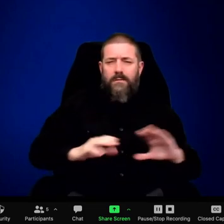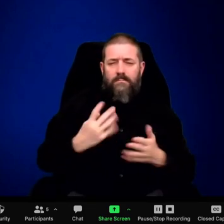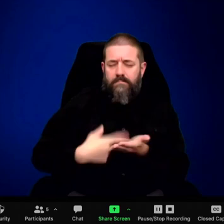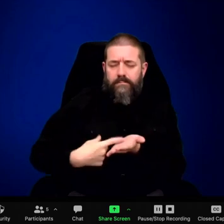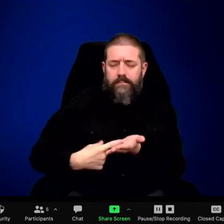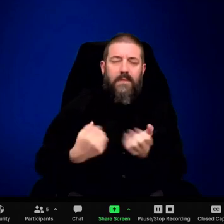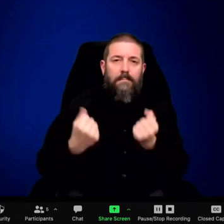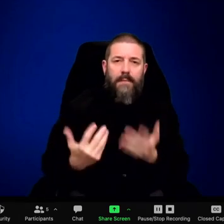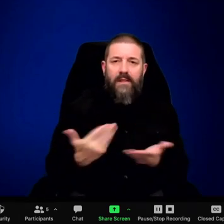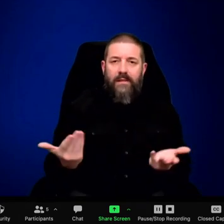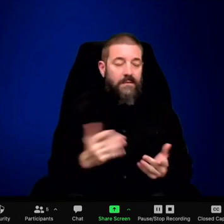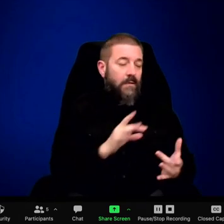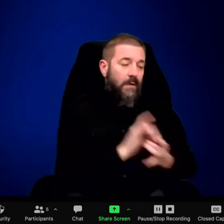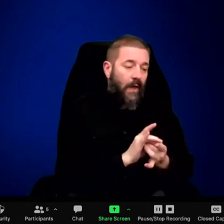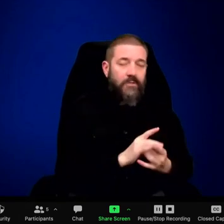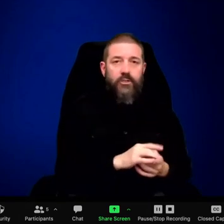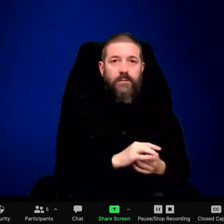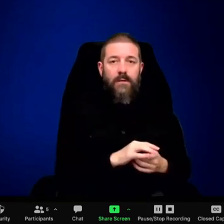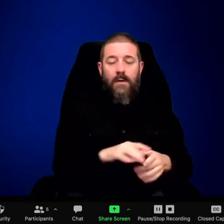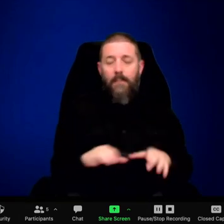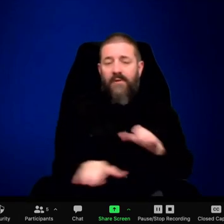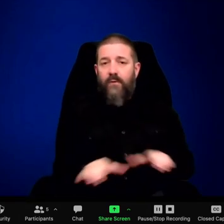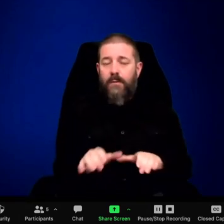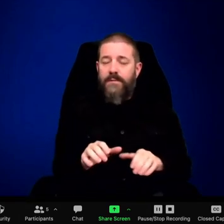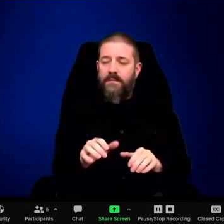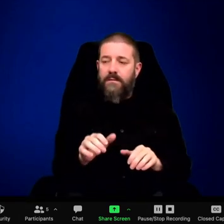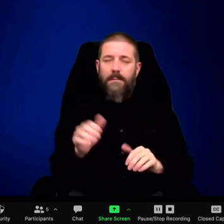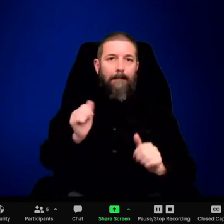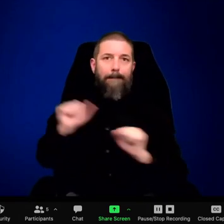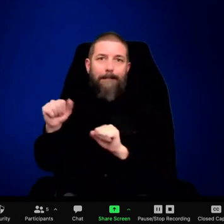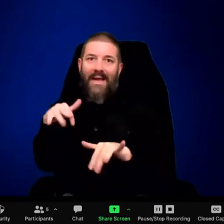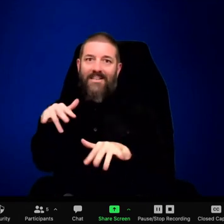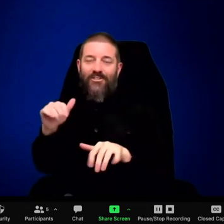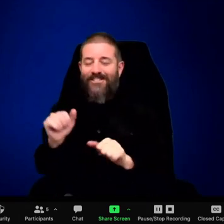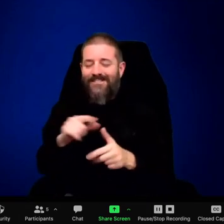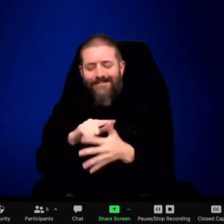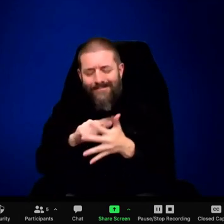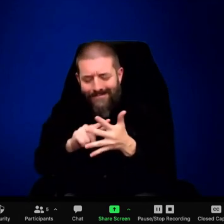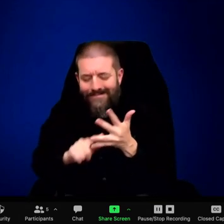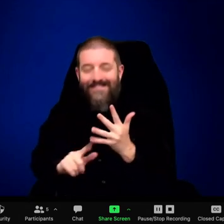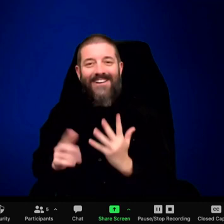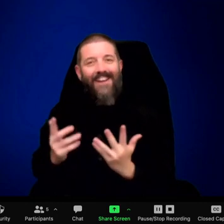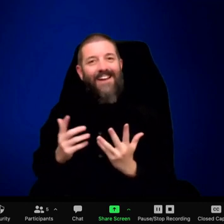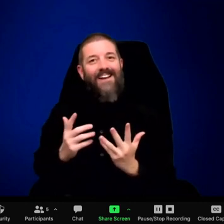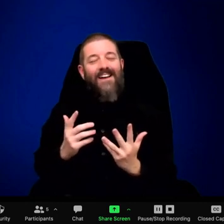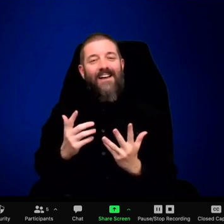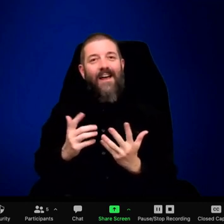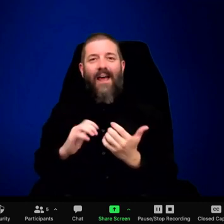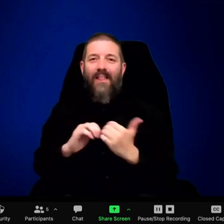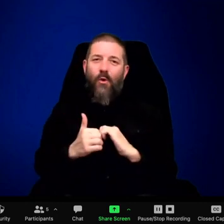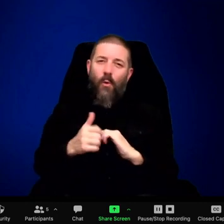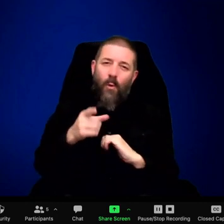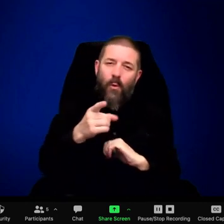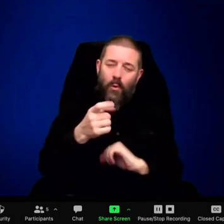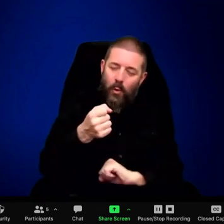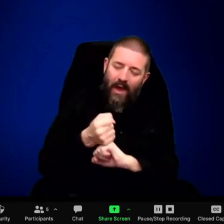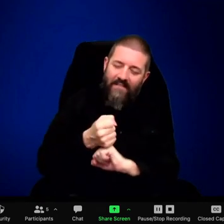pull you back in. Yeah. Yeah. They've back in. Yeah. Okay. So I think